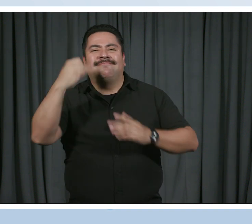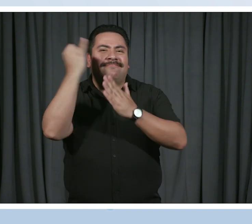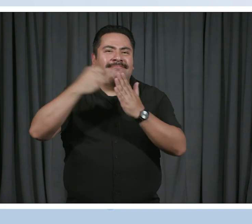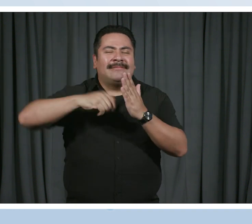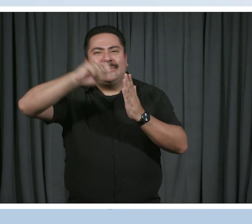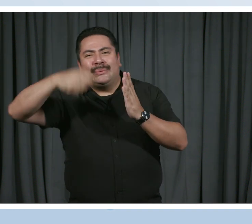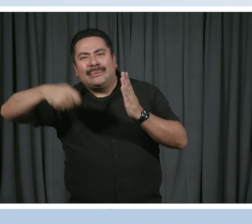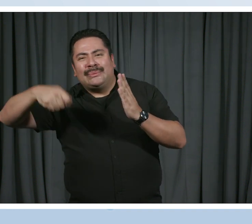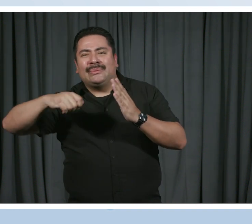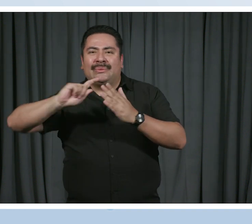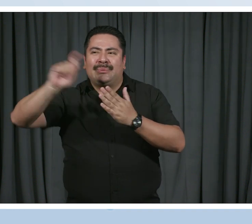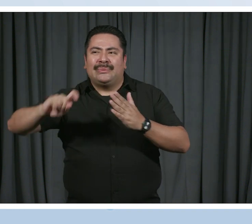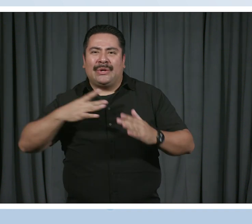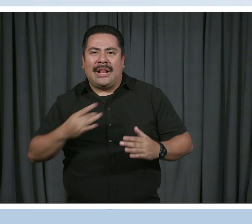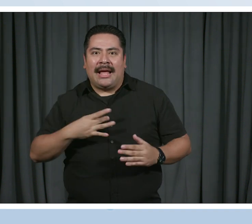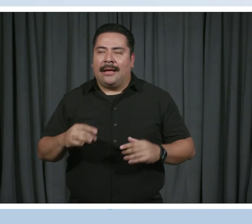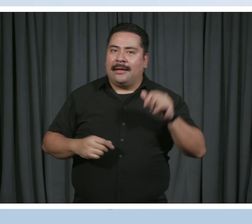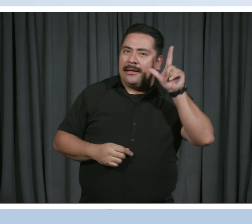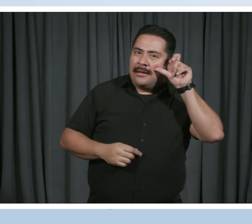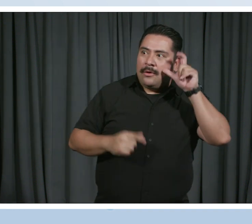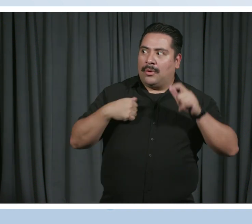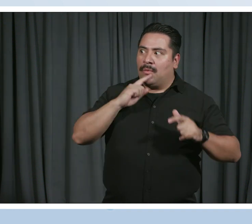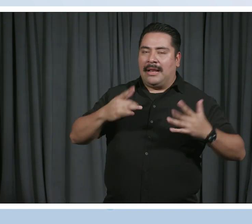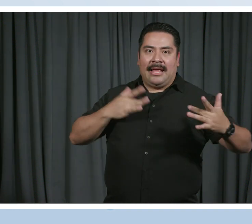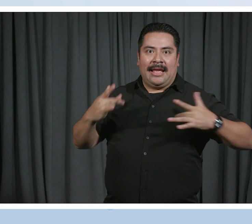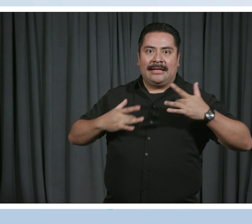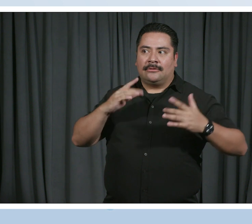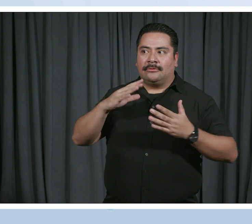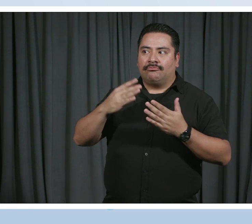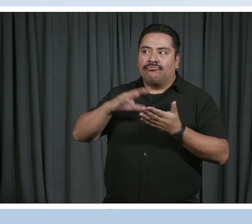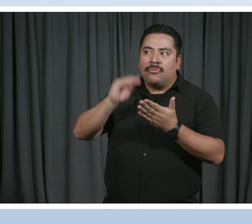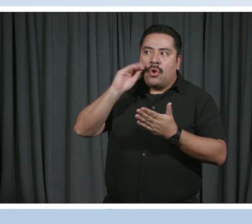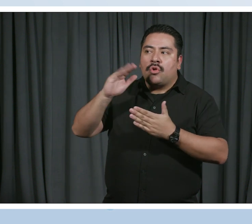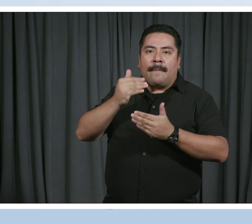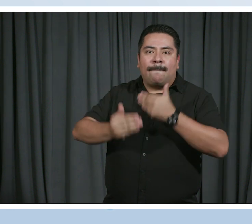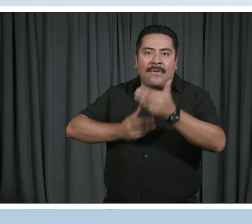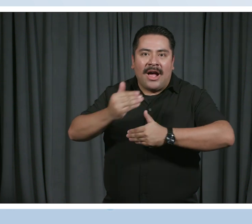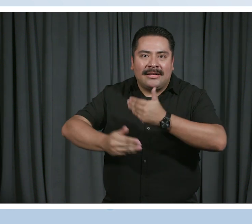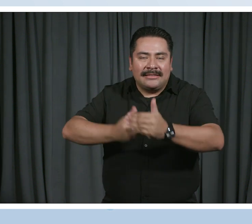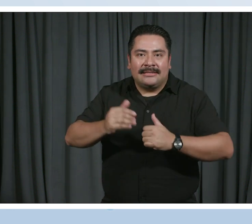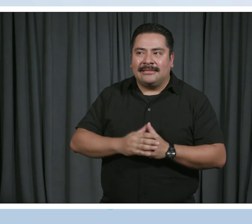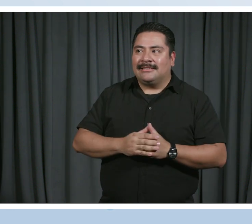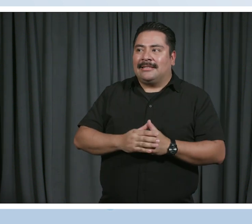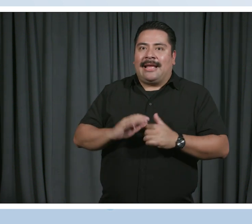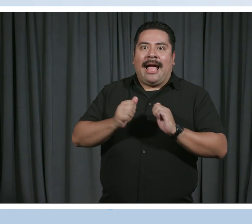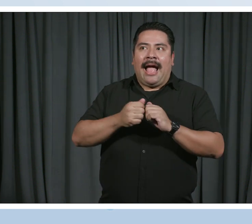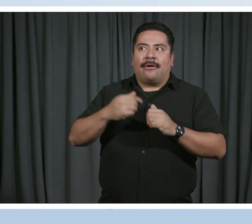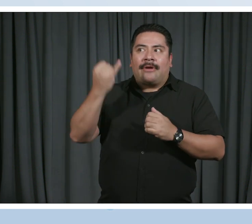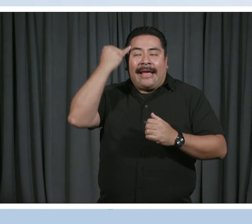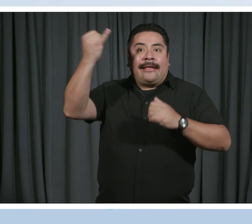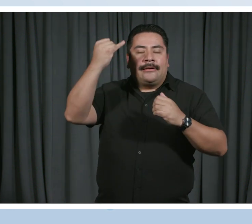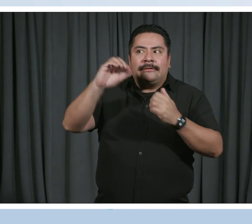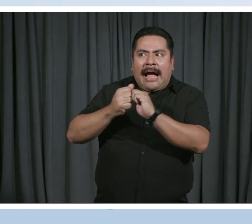We are really looking forward to talking to you about the process that you went through to, you know, get ideas